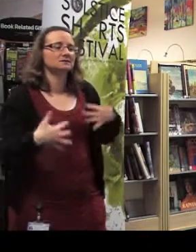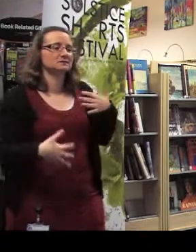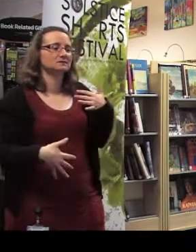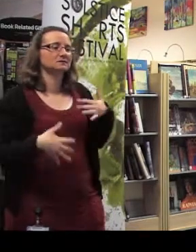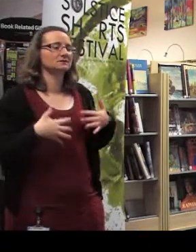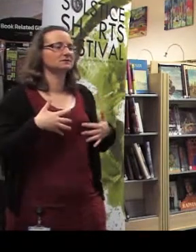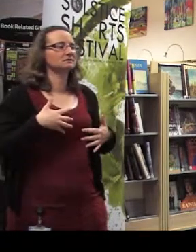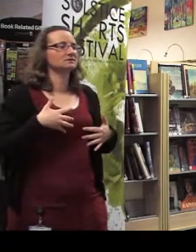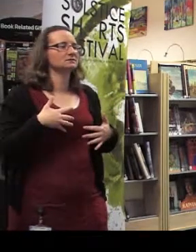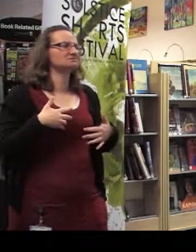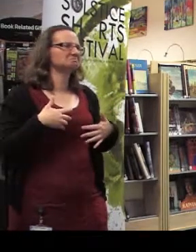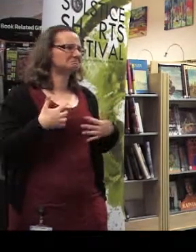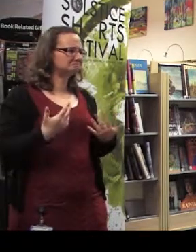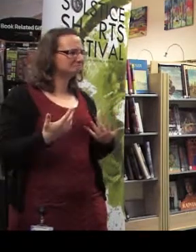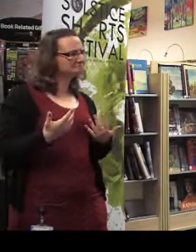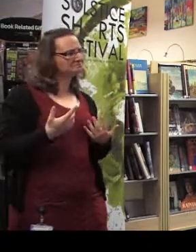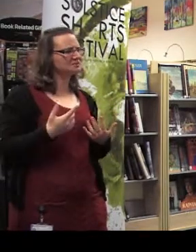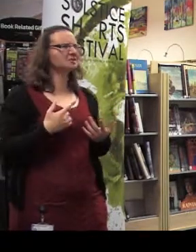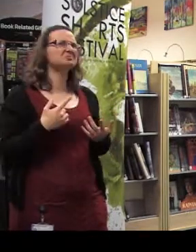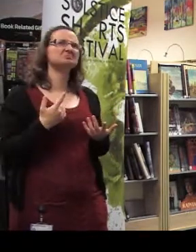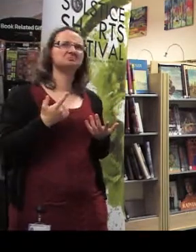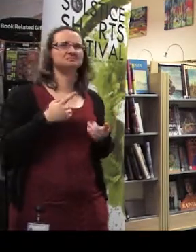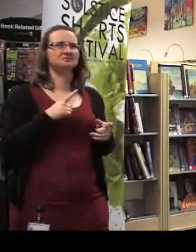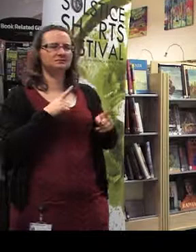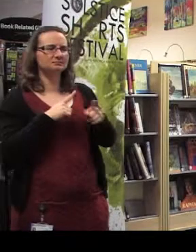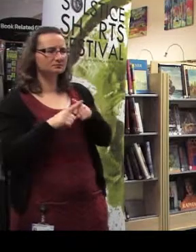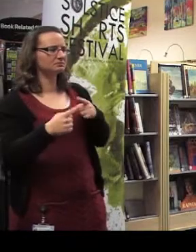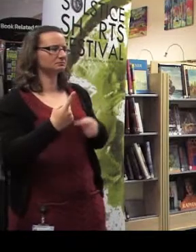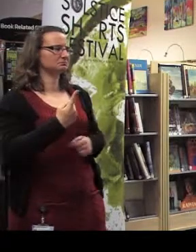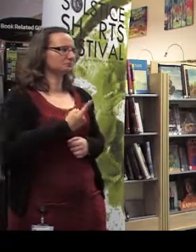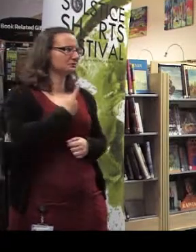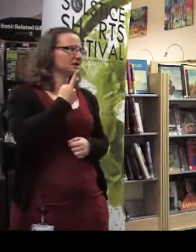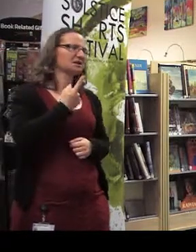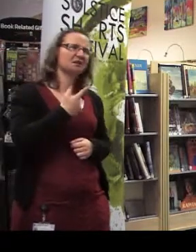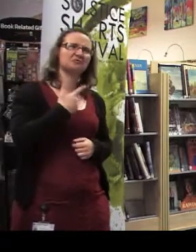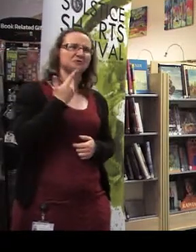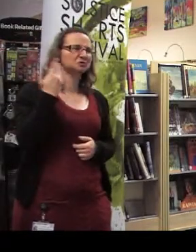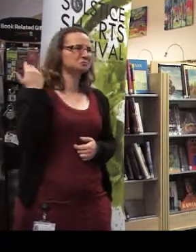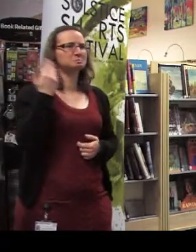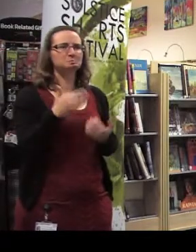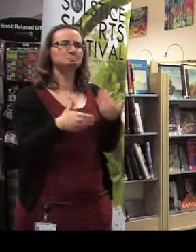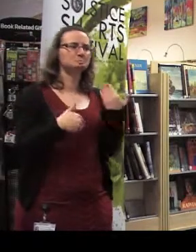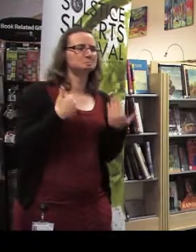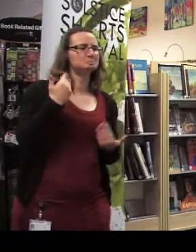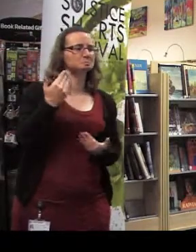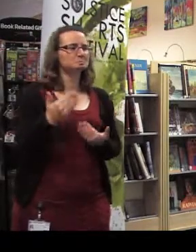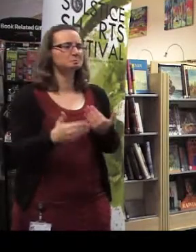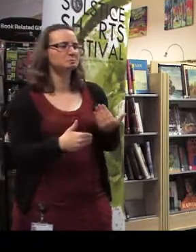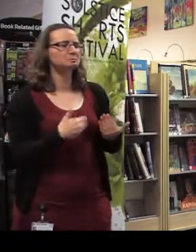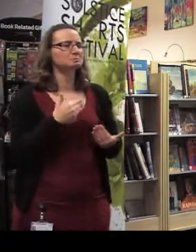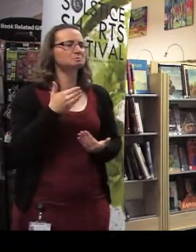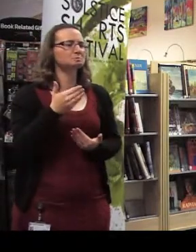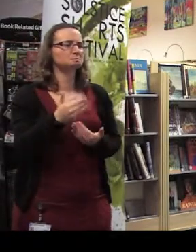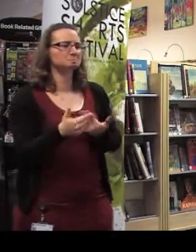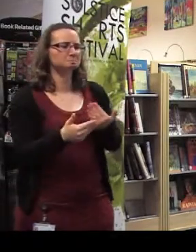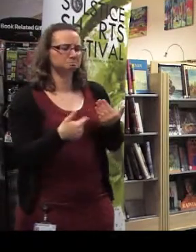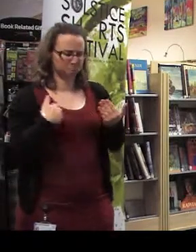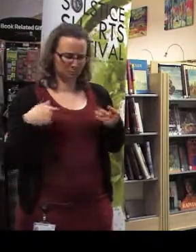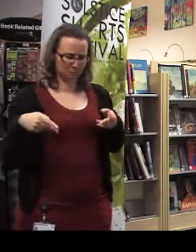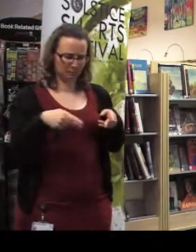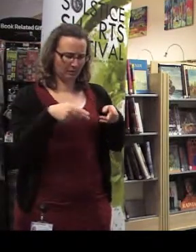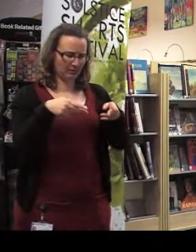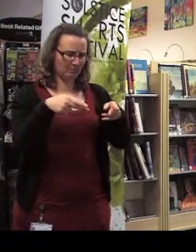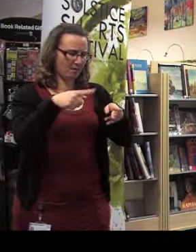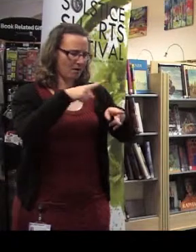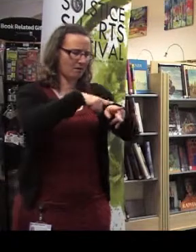But mostly I just roll along, on the path that he